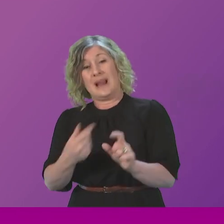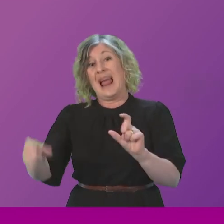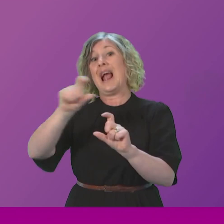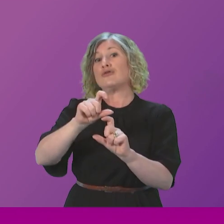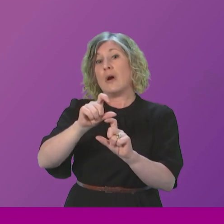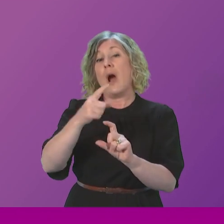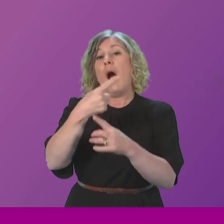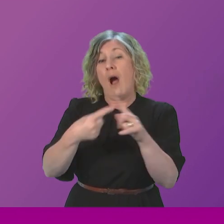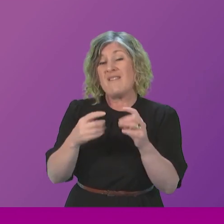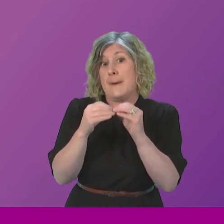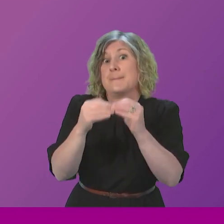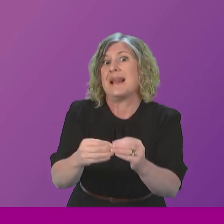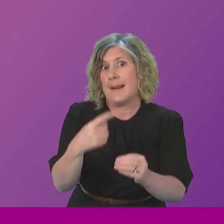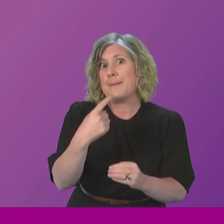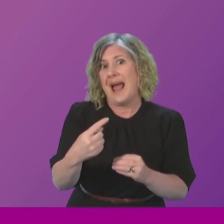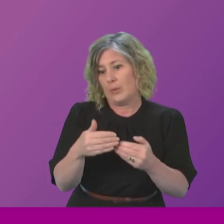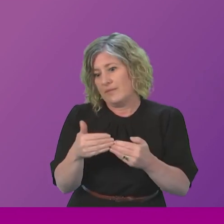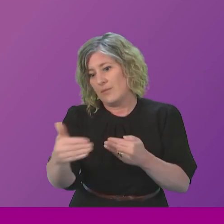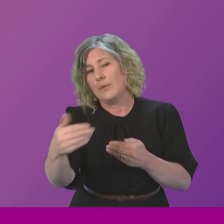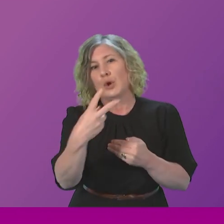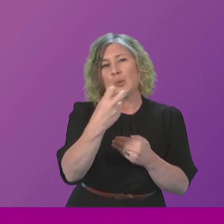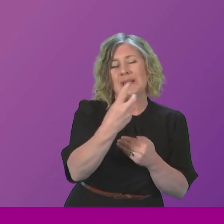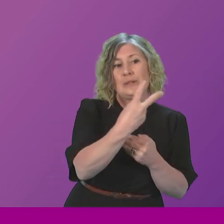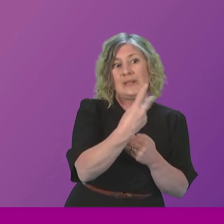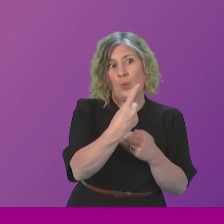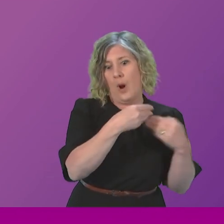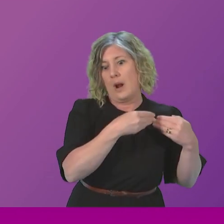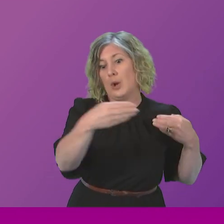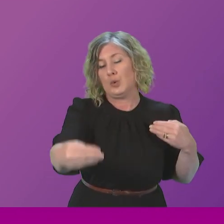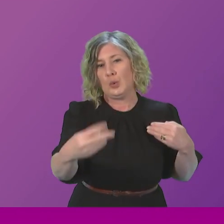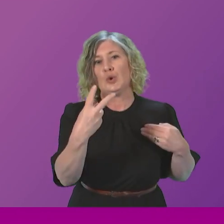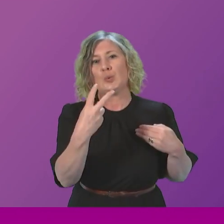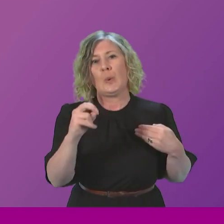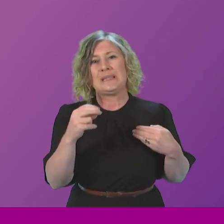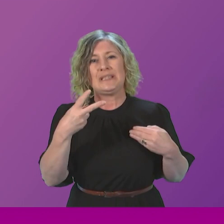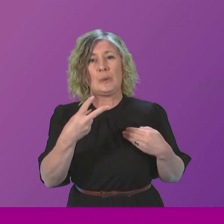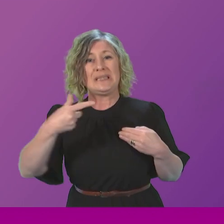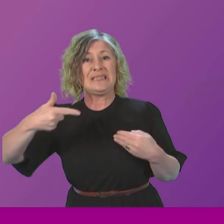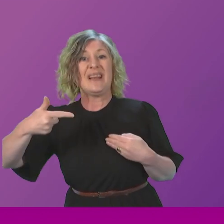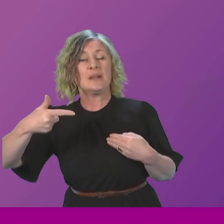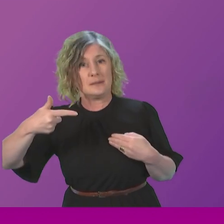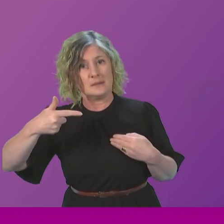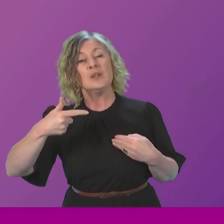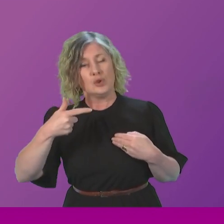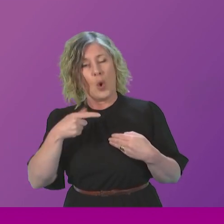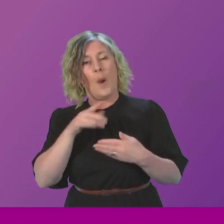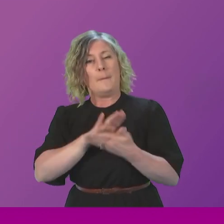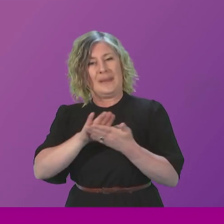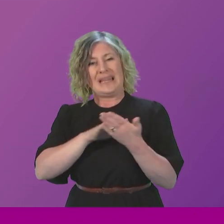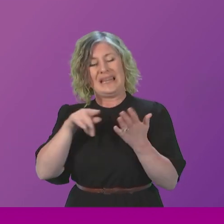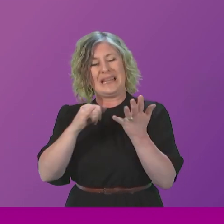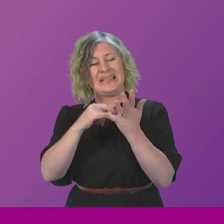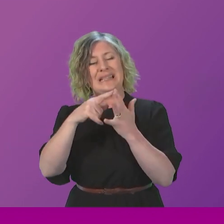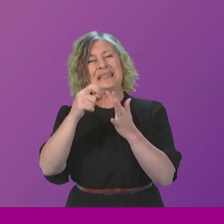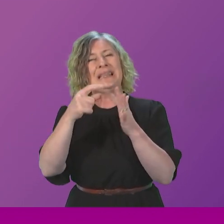pounds during 2021 to 2027. This has contributed to SEPA's most recent classification,